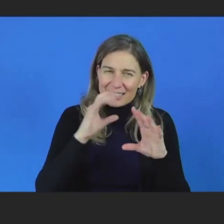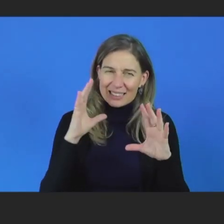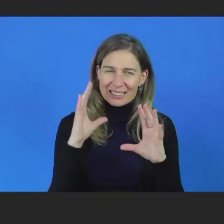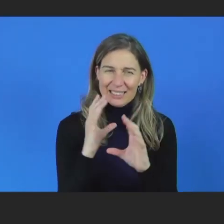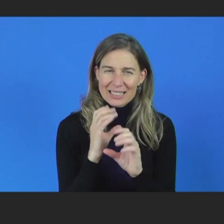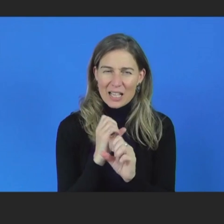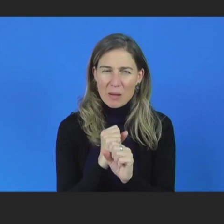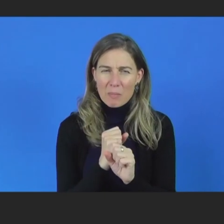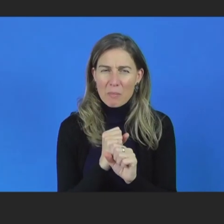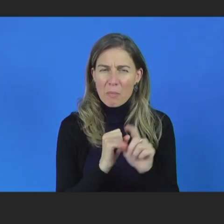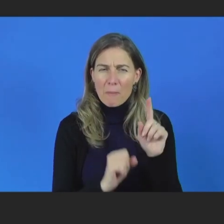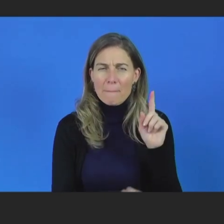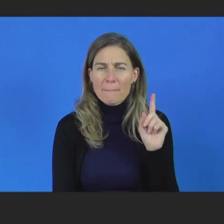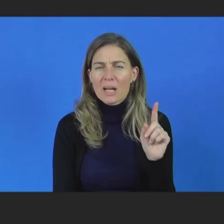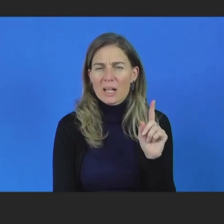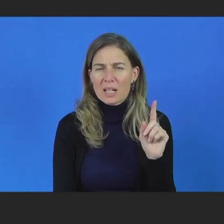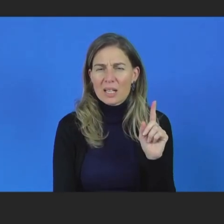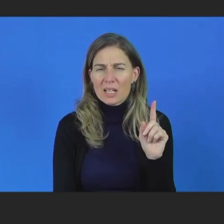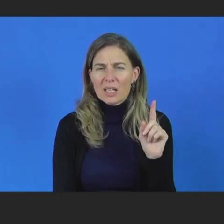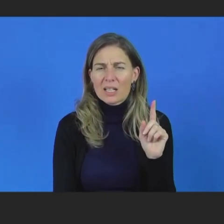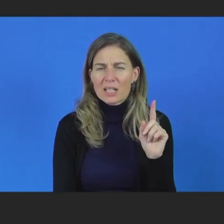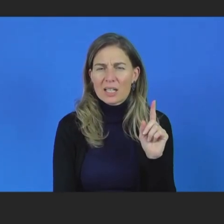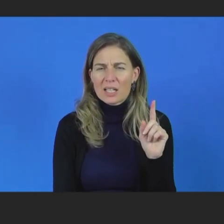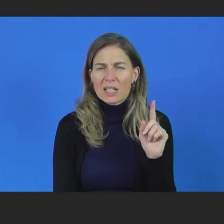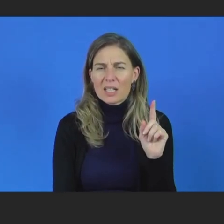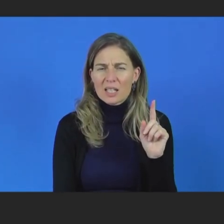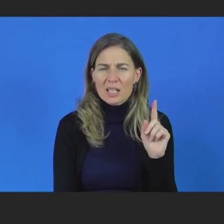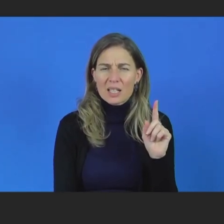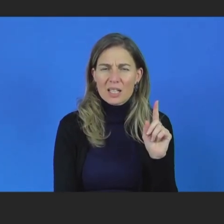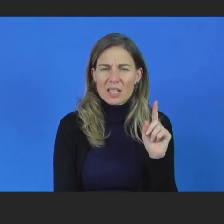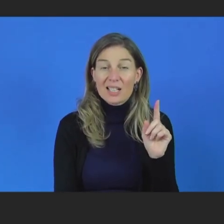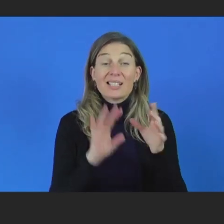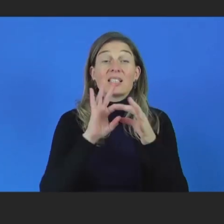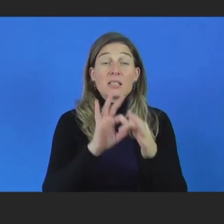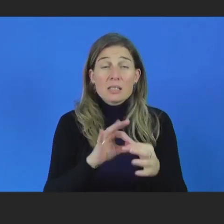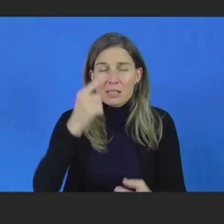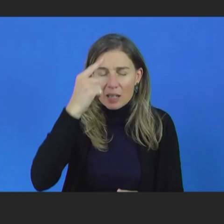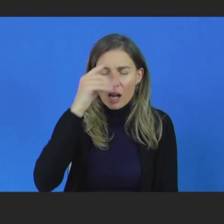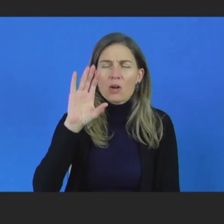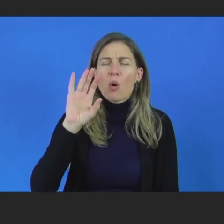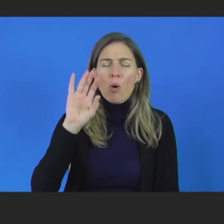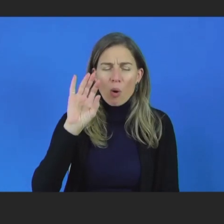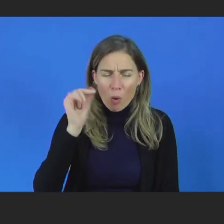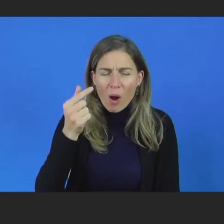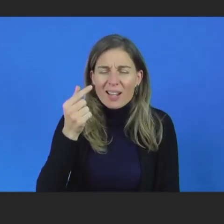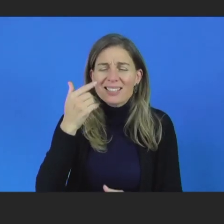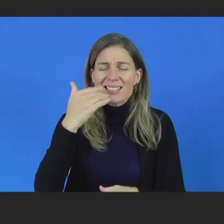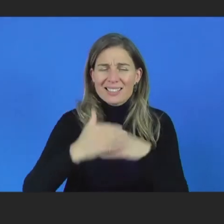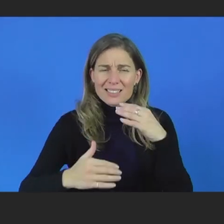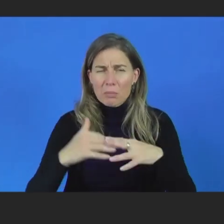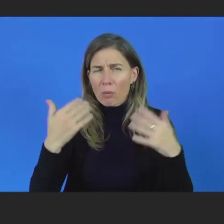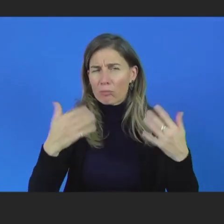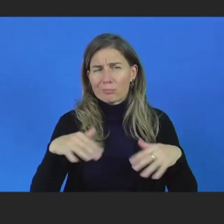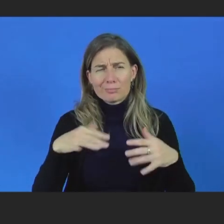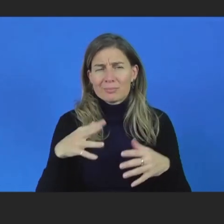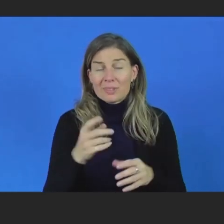accessibility to bear in mind is that cognitive disabilities are disproportionately representative